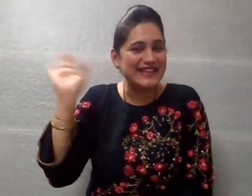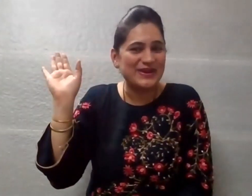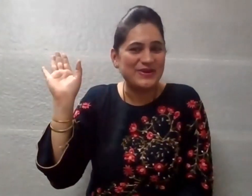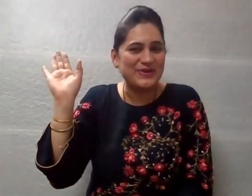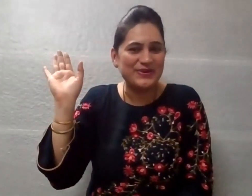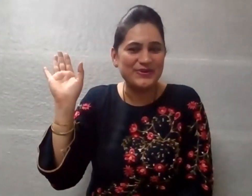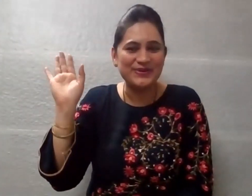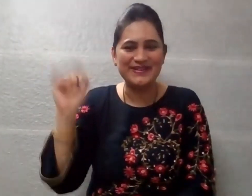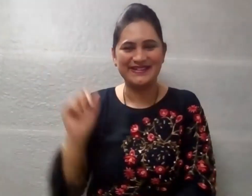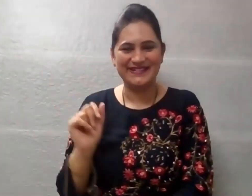See you. Goodbye. Goodbye. Goodbye. Goodbye. Goodbye. Thank